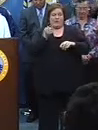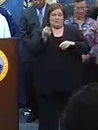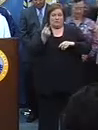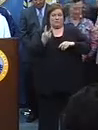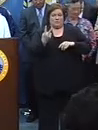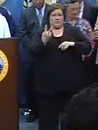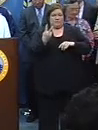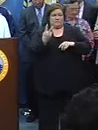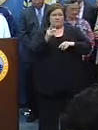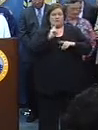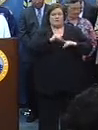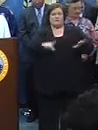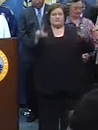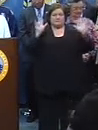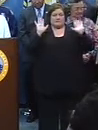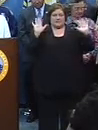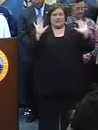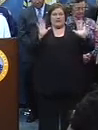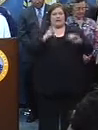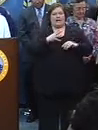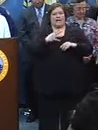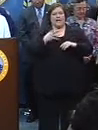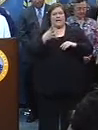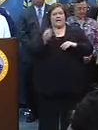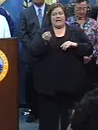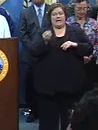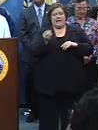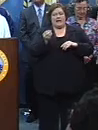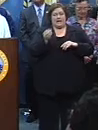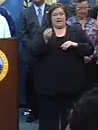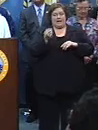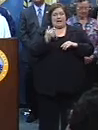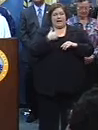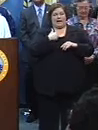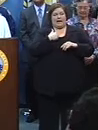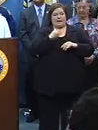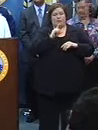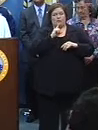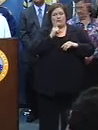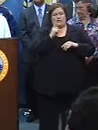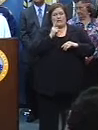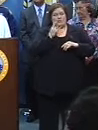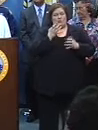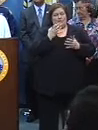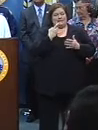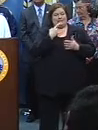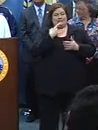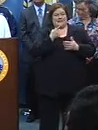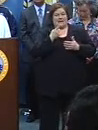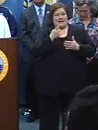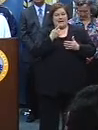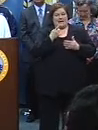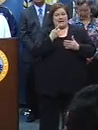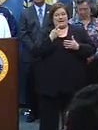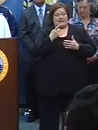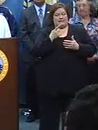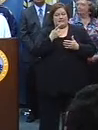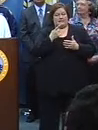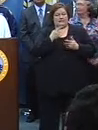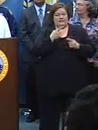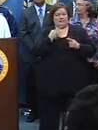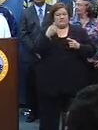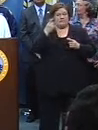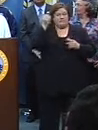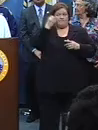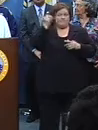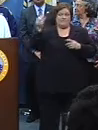is just spectacular. And I particularly would like to state that it appears from reports